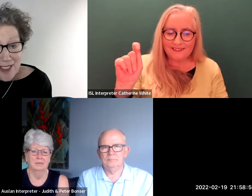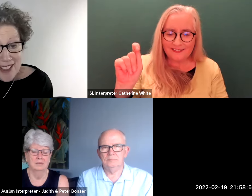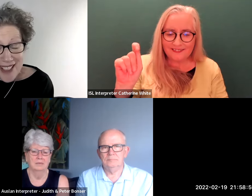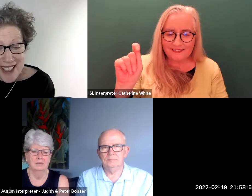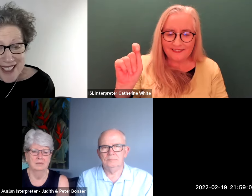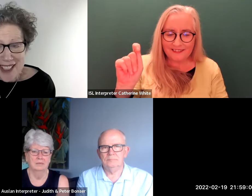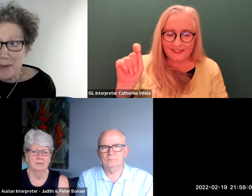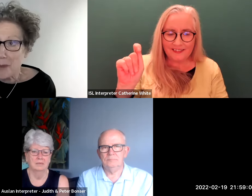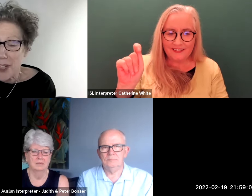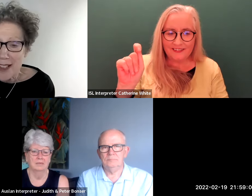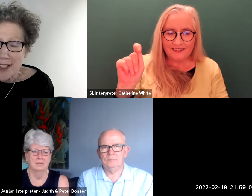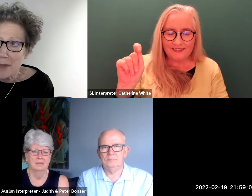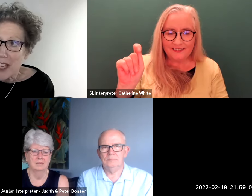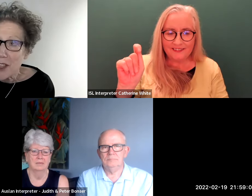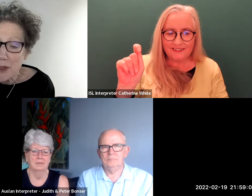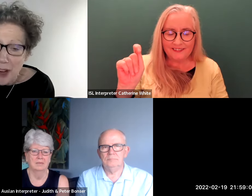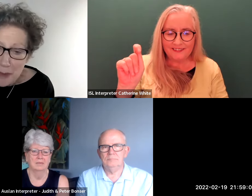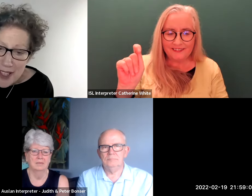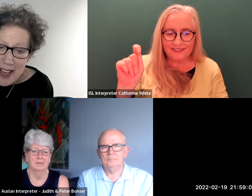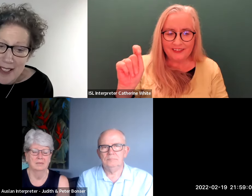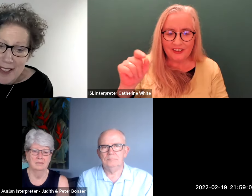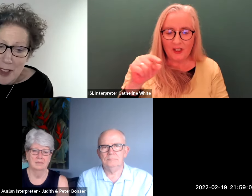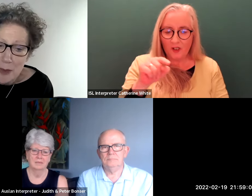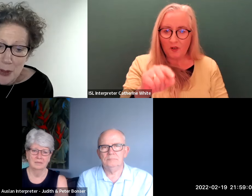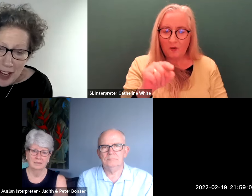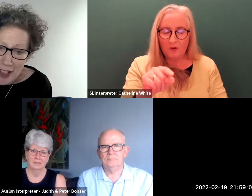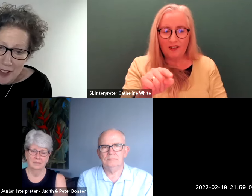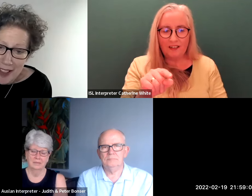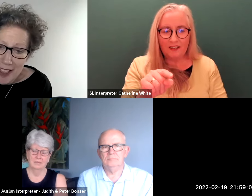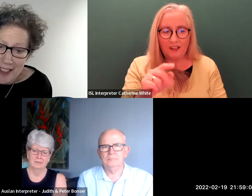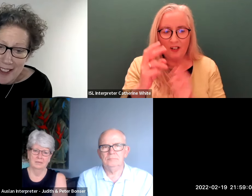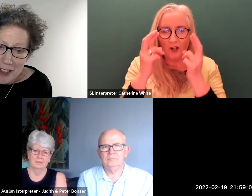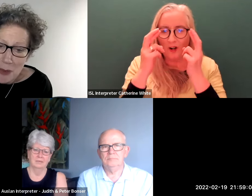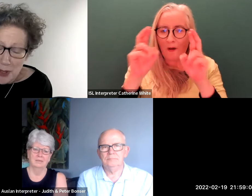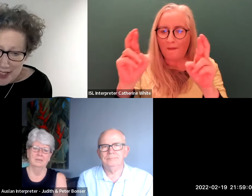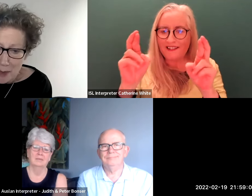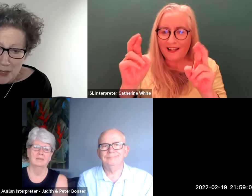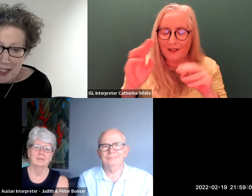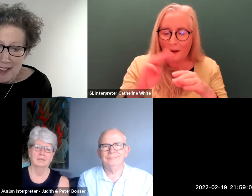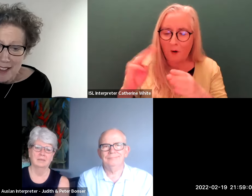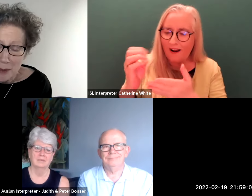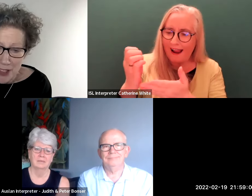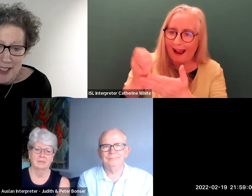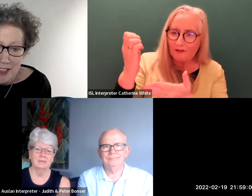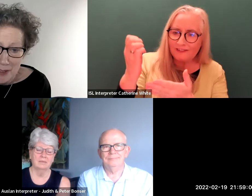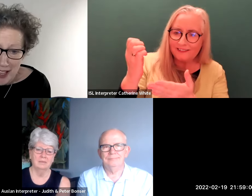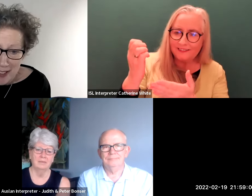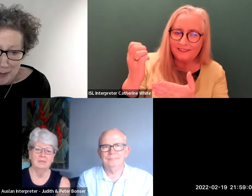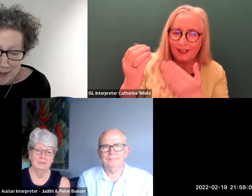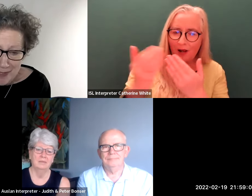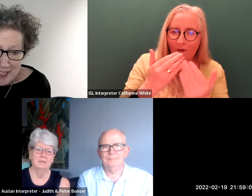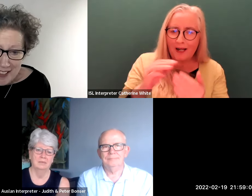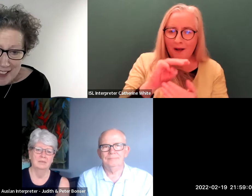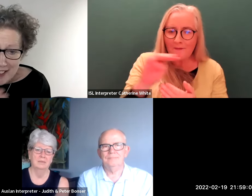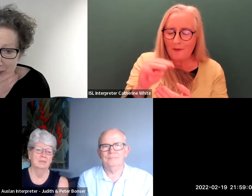because it brings you can represent more accurately what somebody wishes to convey